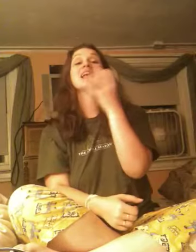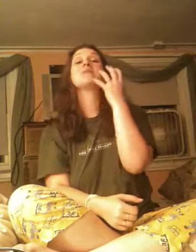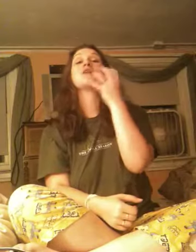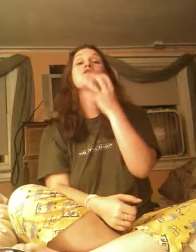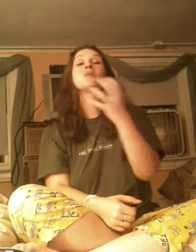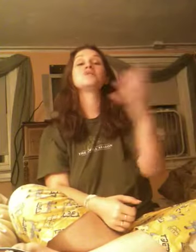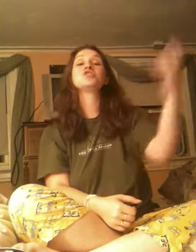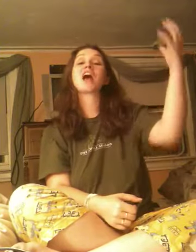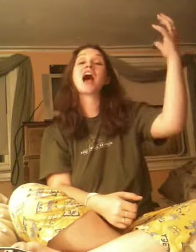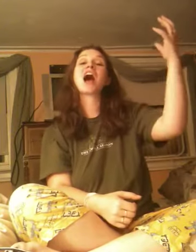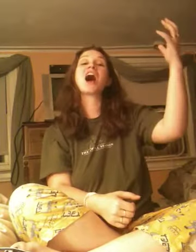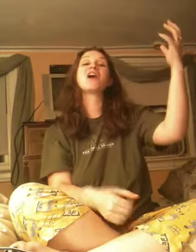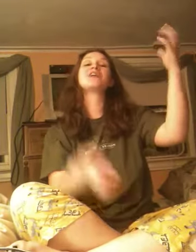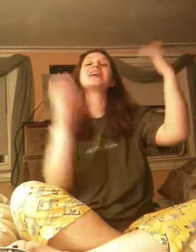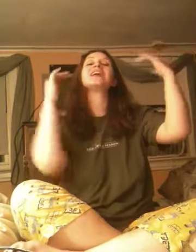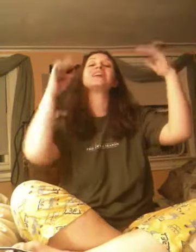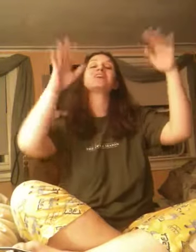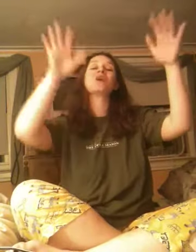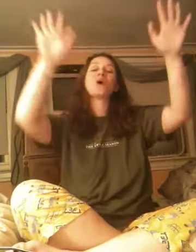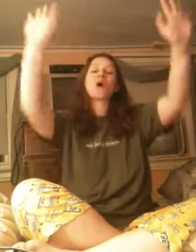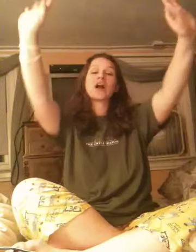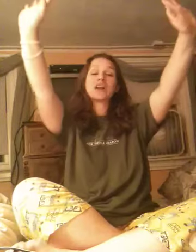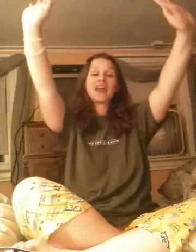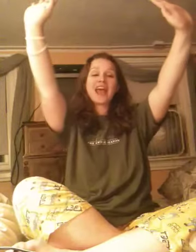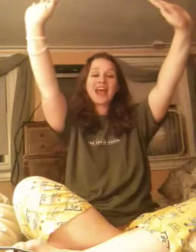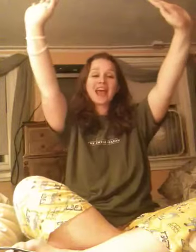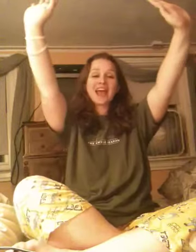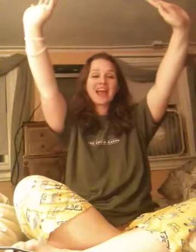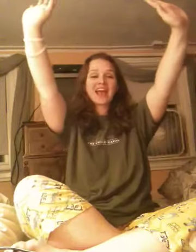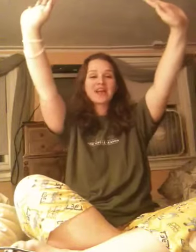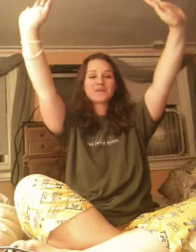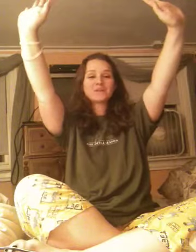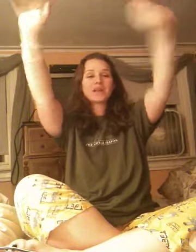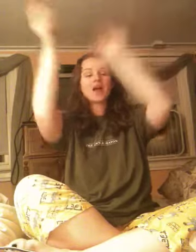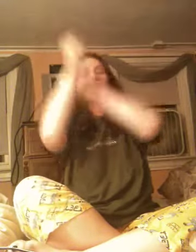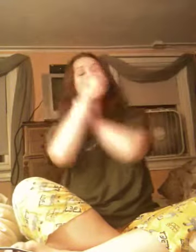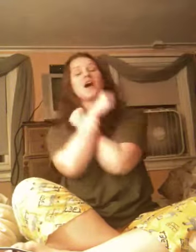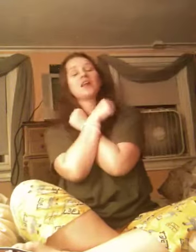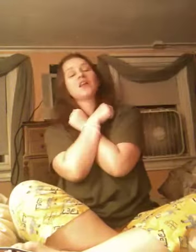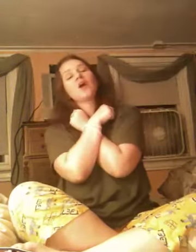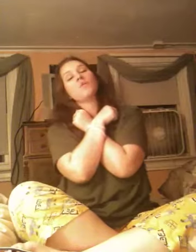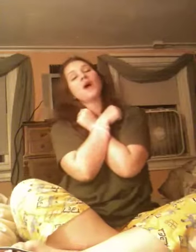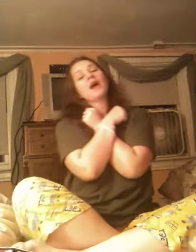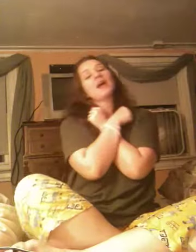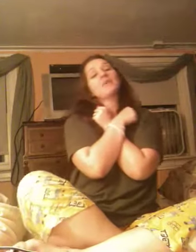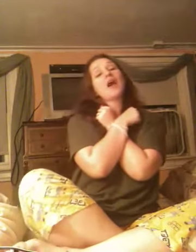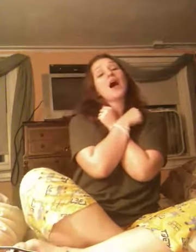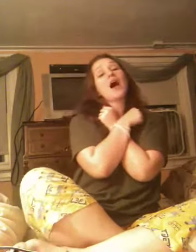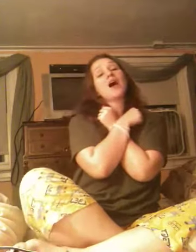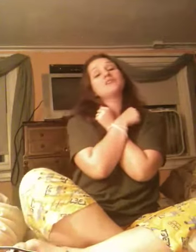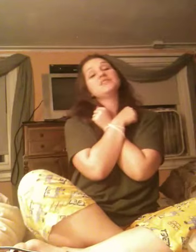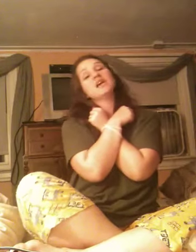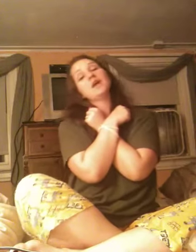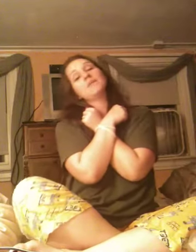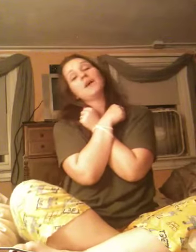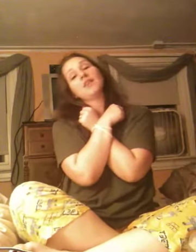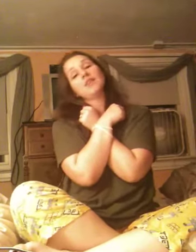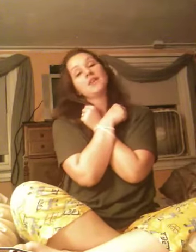keep from shouting your name? I know I am loved by the